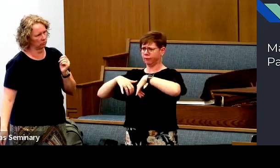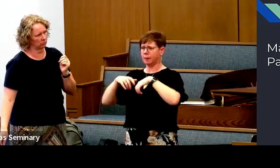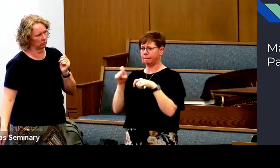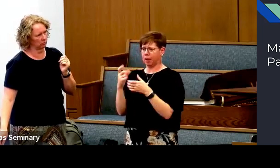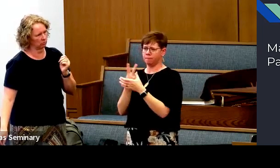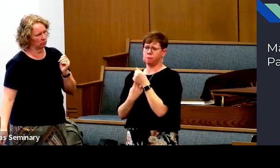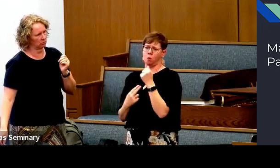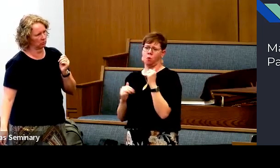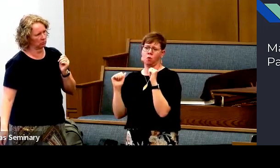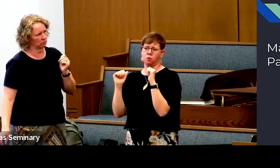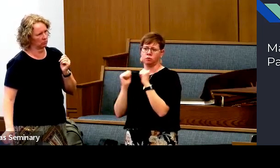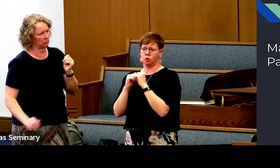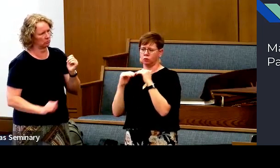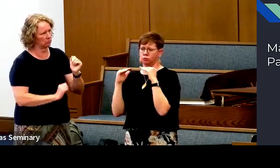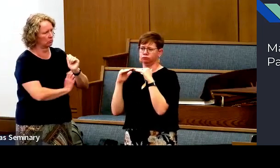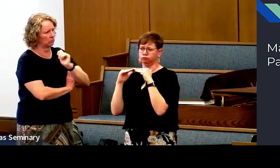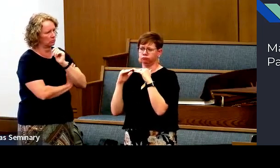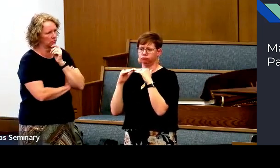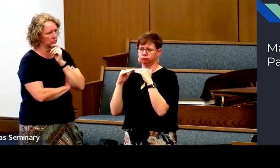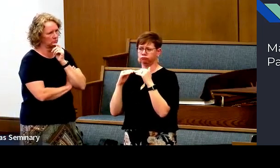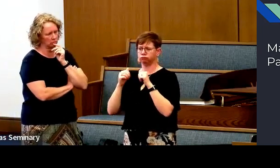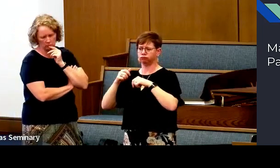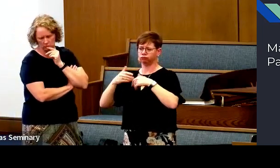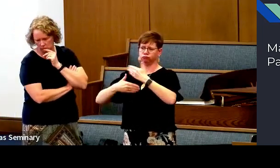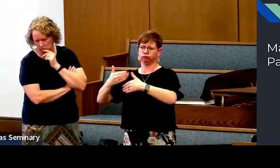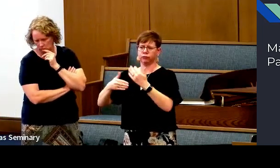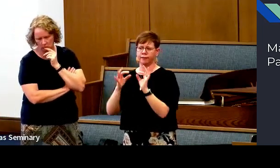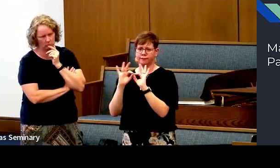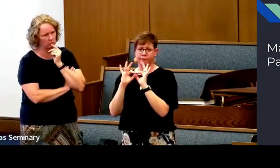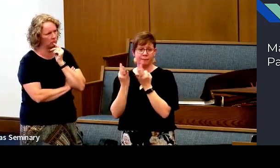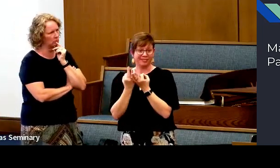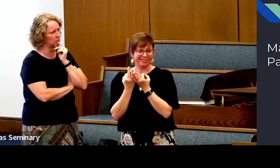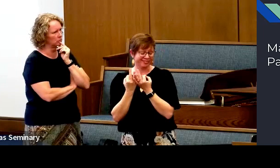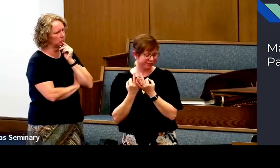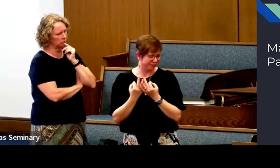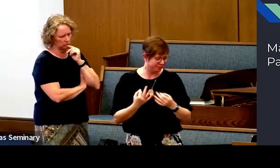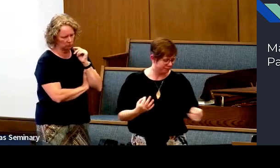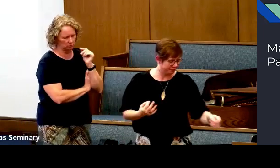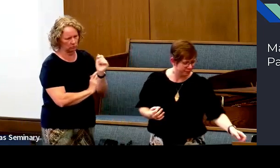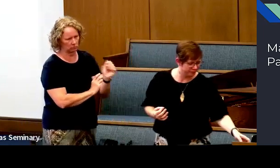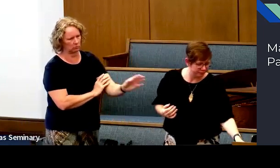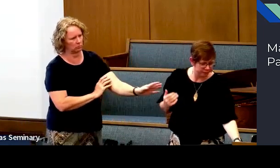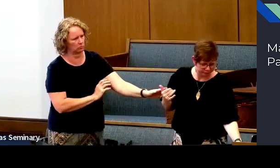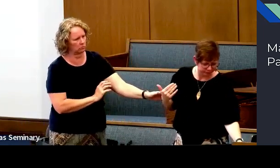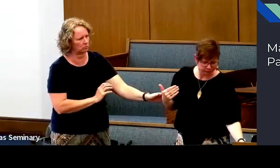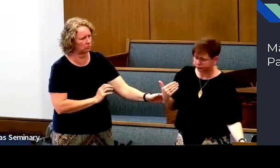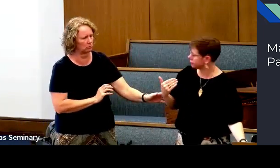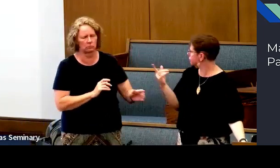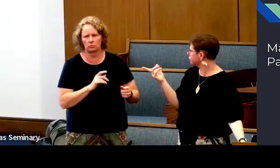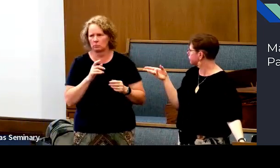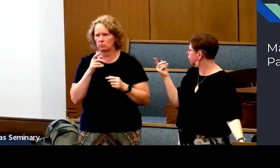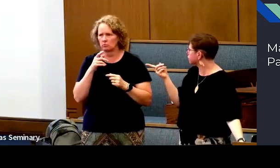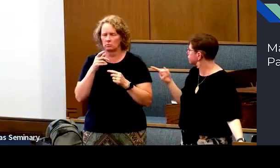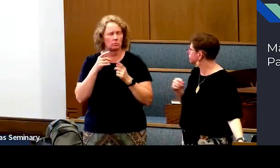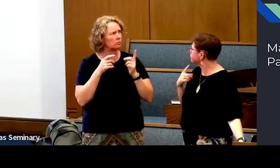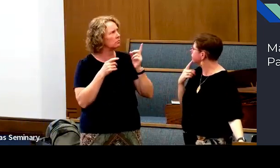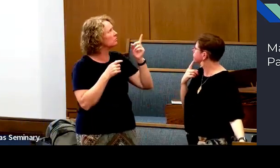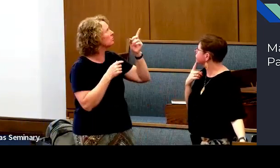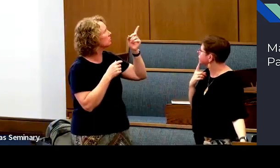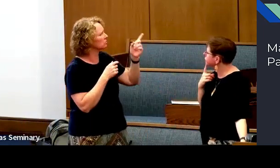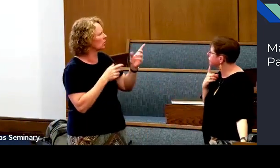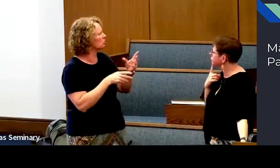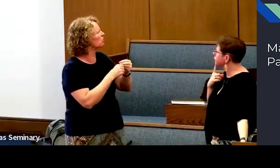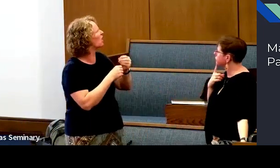arch. We need both, otherwise it'll collapse. And to maintain and work with our